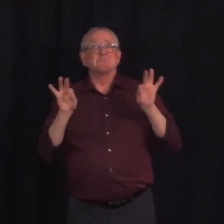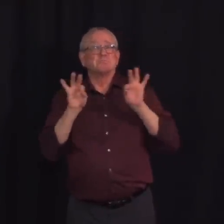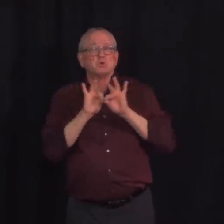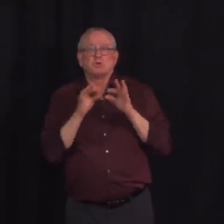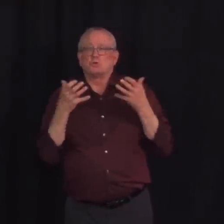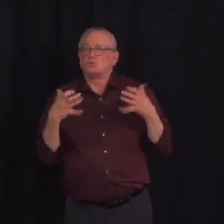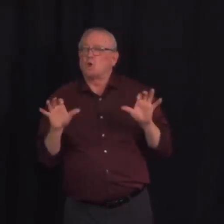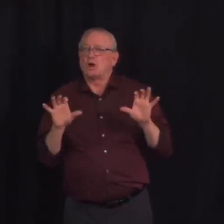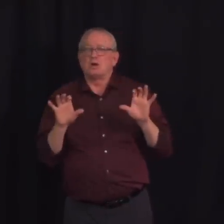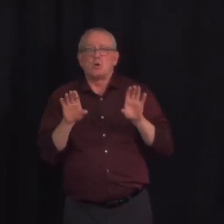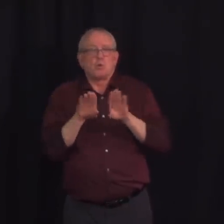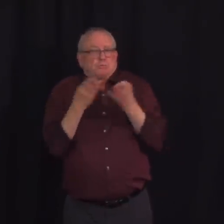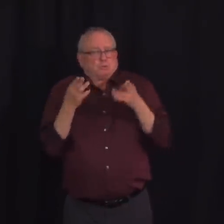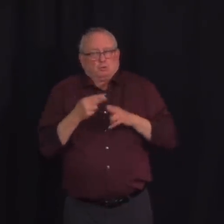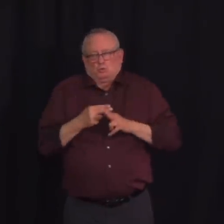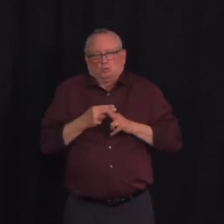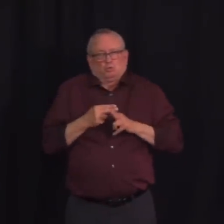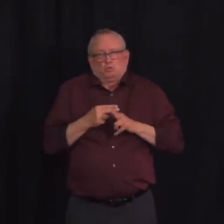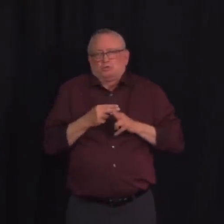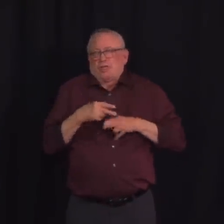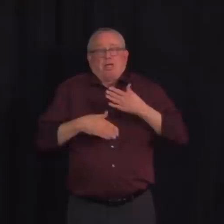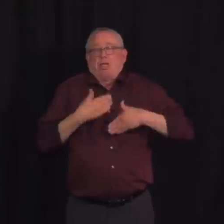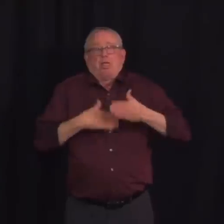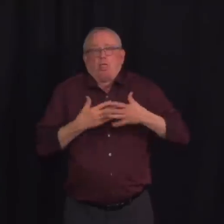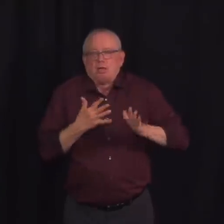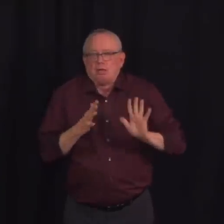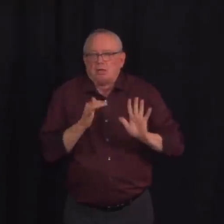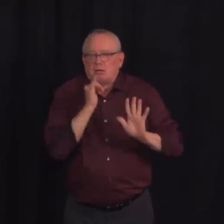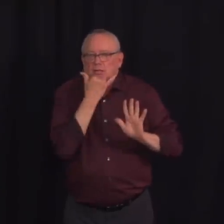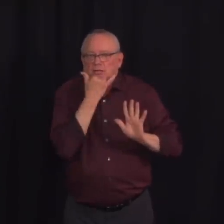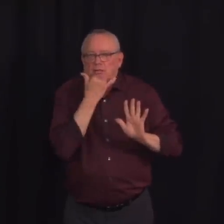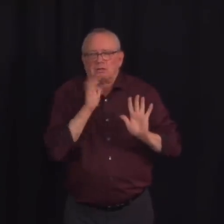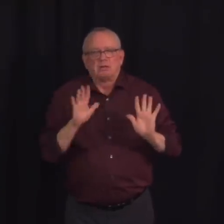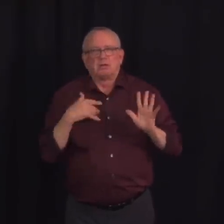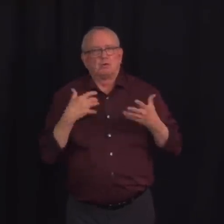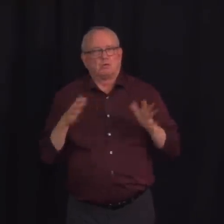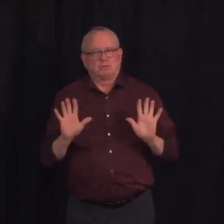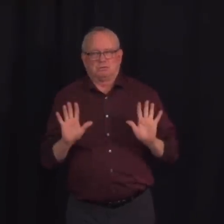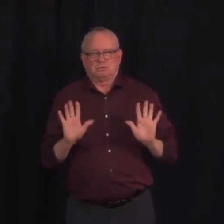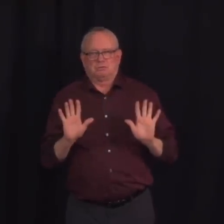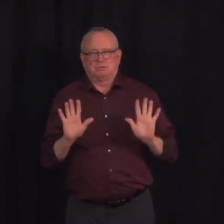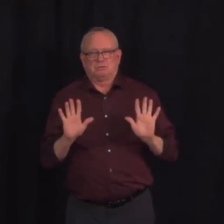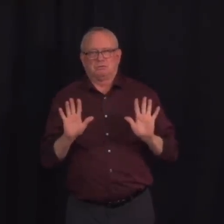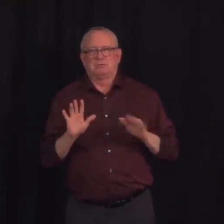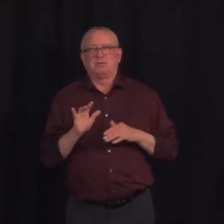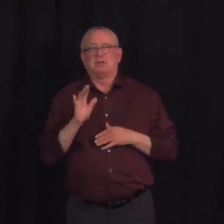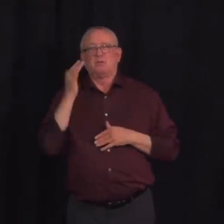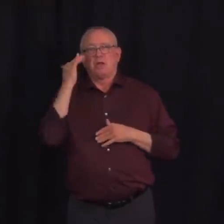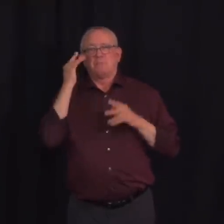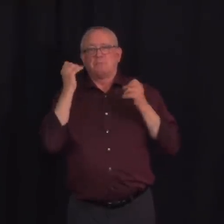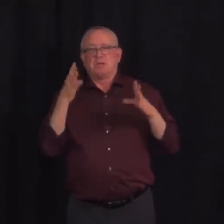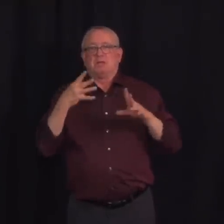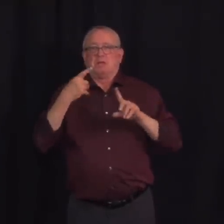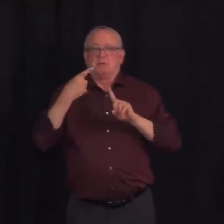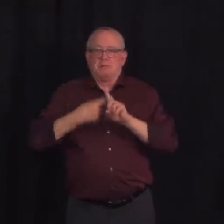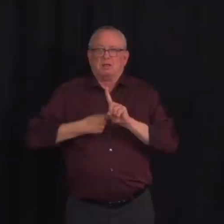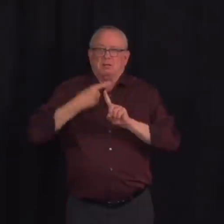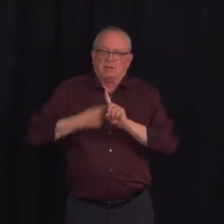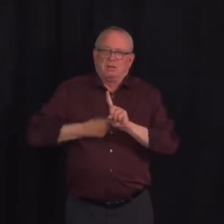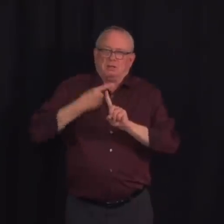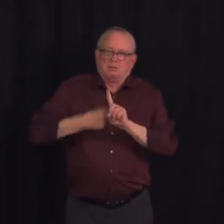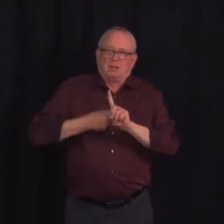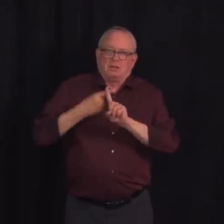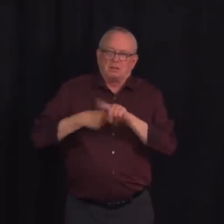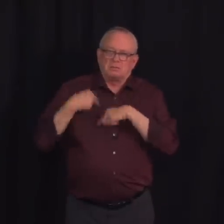several weeks we continue the very strong efforts that we have collectively been working on to bring our cases down to bring transmission down